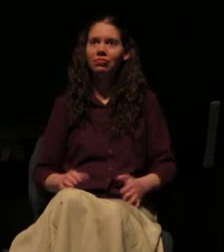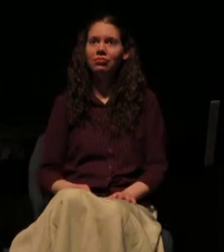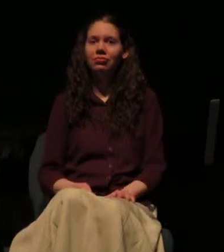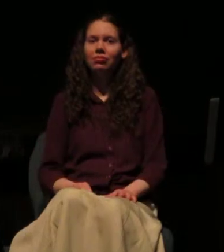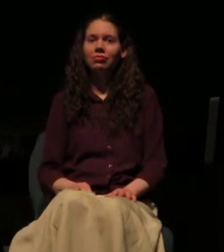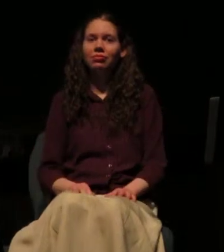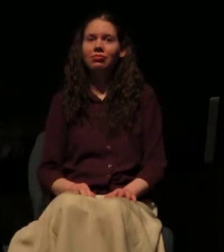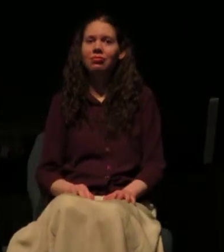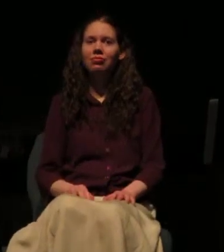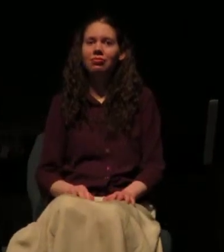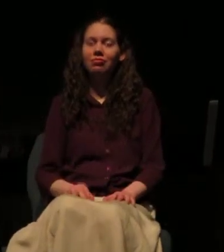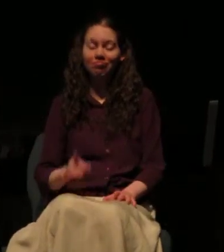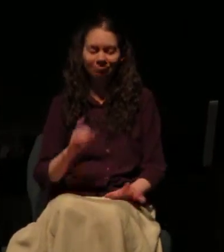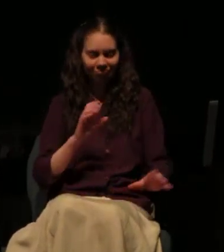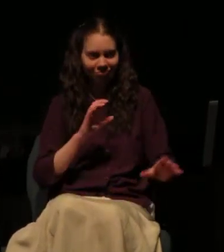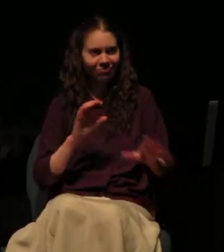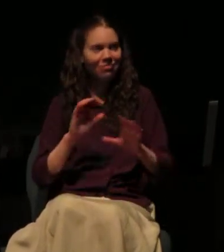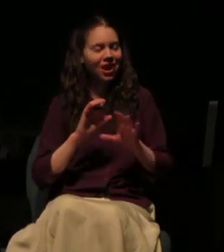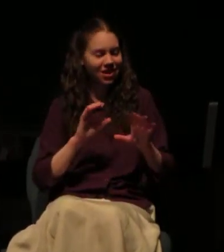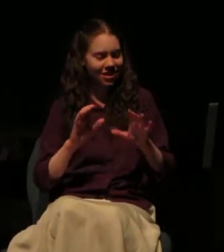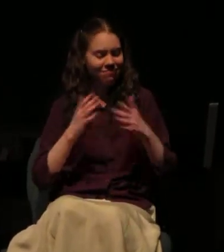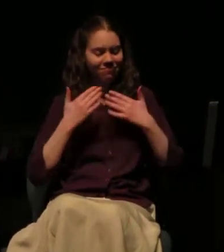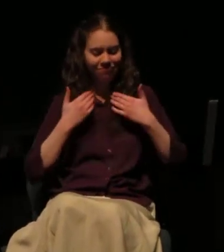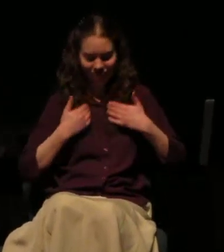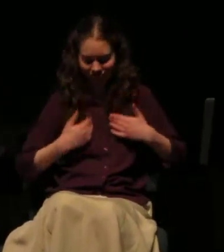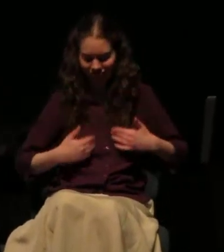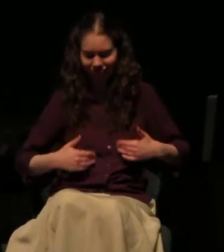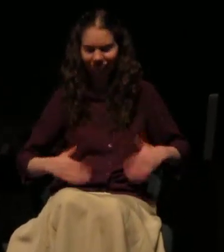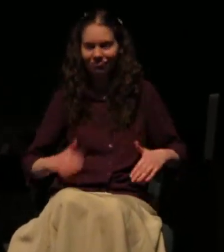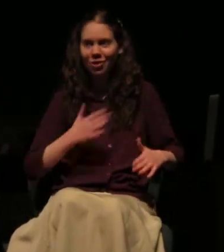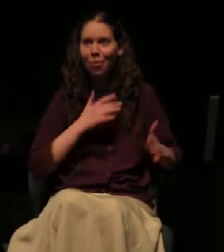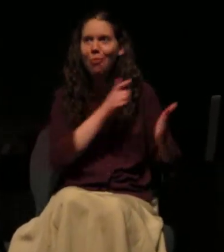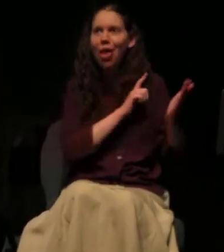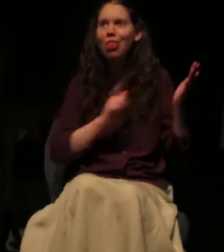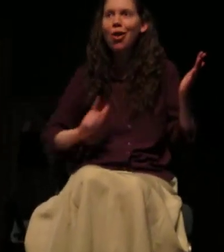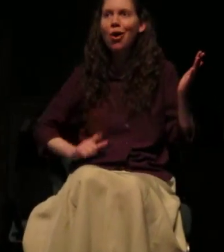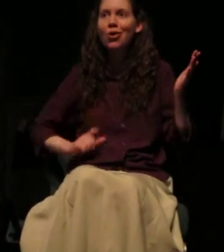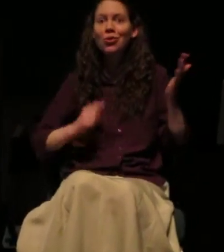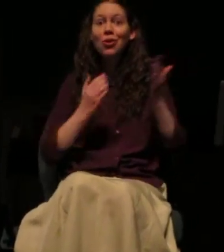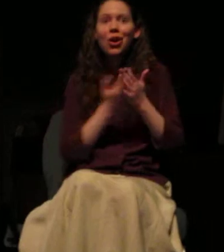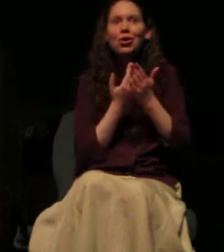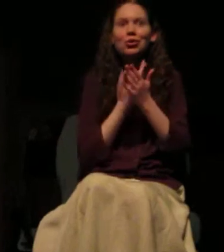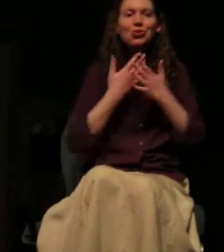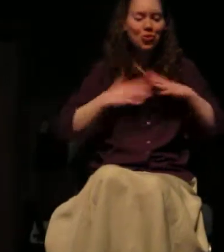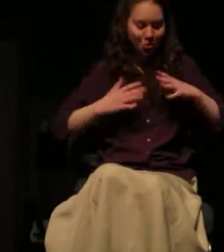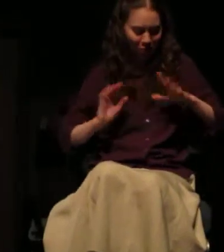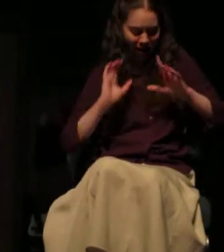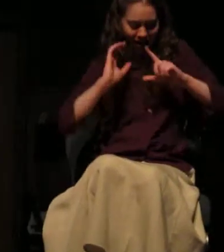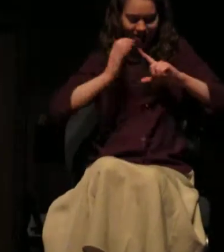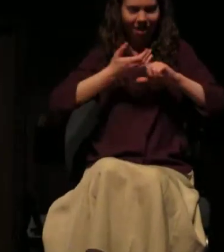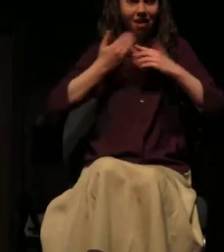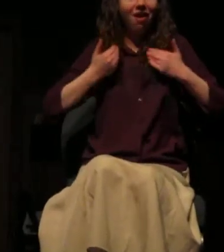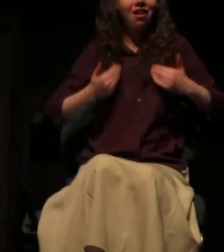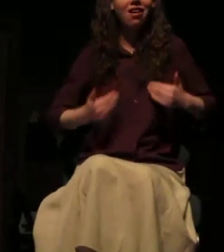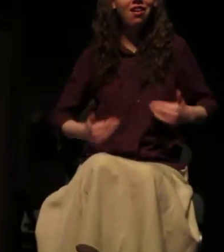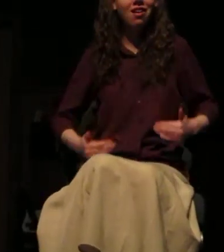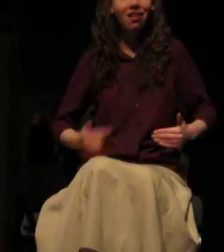And he dressed me. My lord, he put new rags on me. And I opened the side.